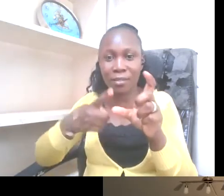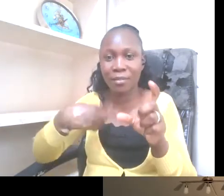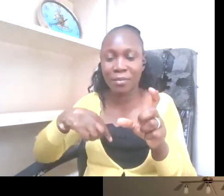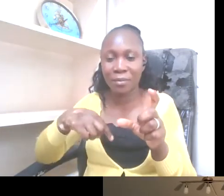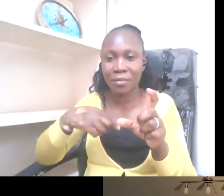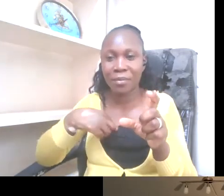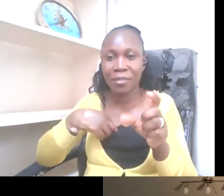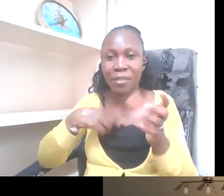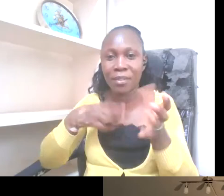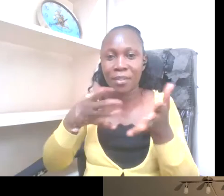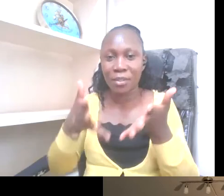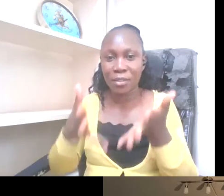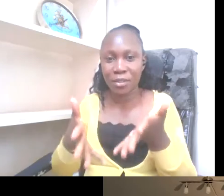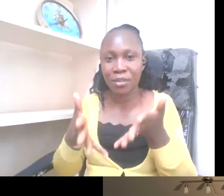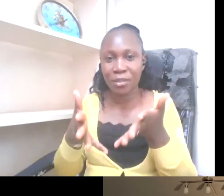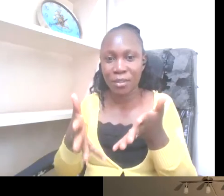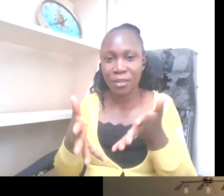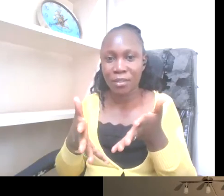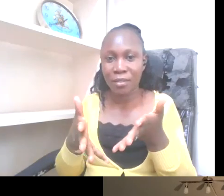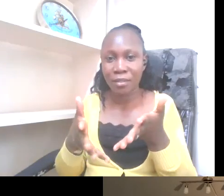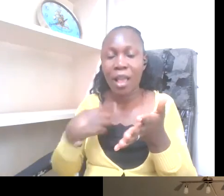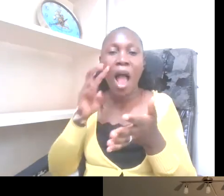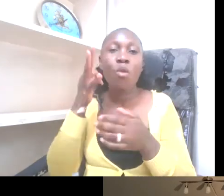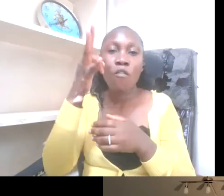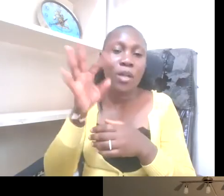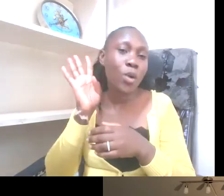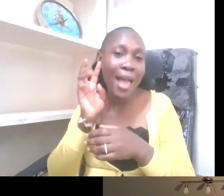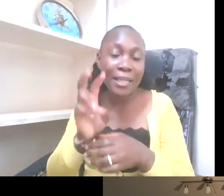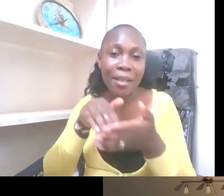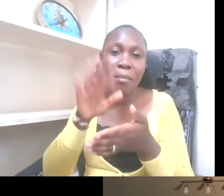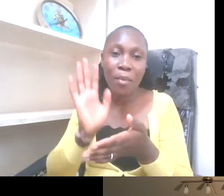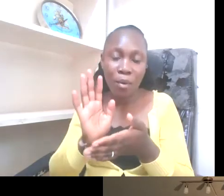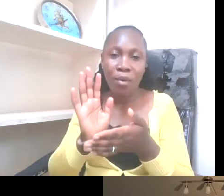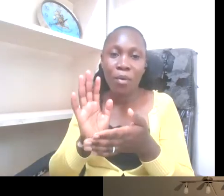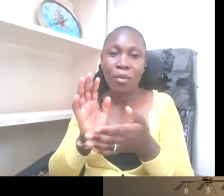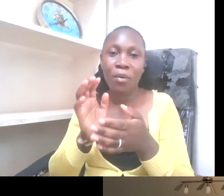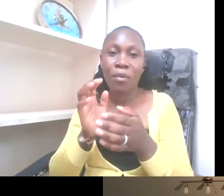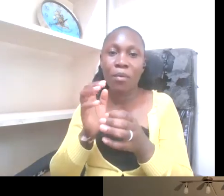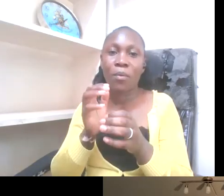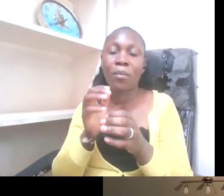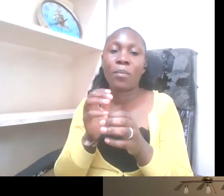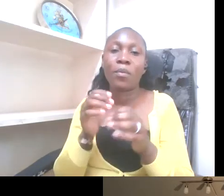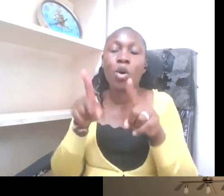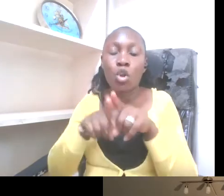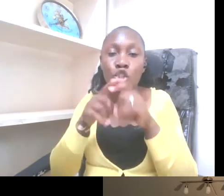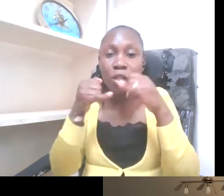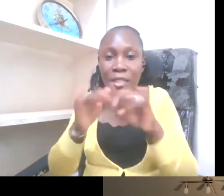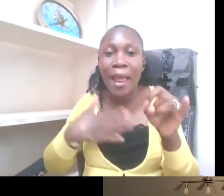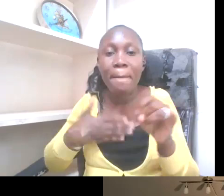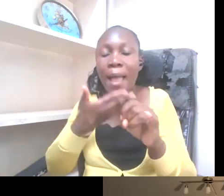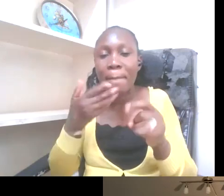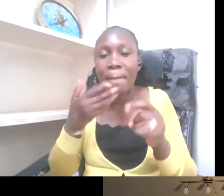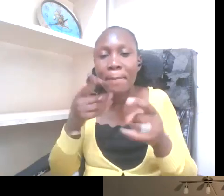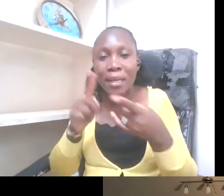I'm looking forward to hear and see and read more of your work and also, um, trying my best to implement, um,